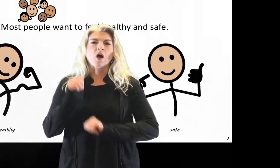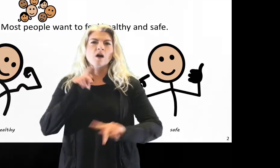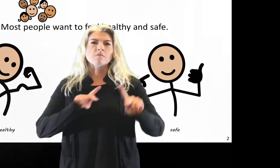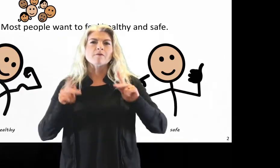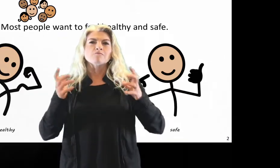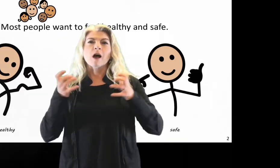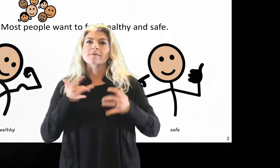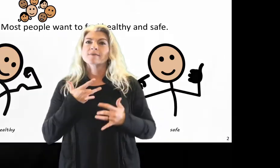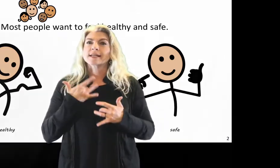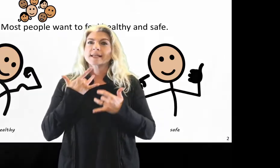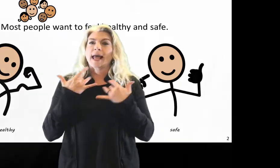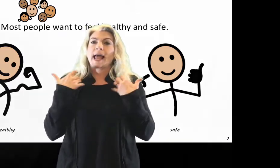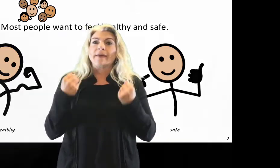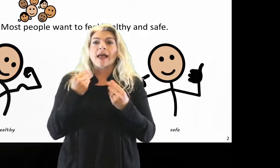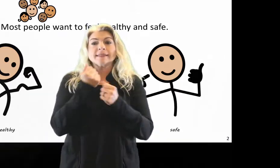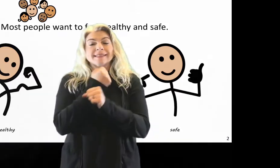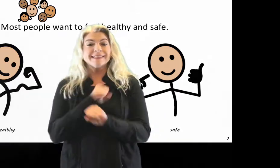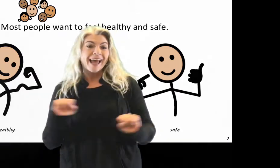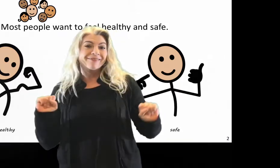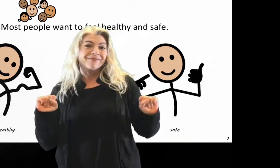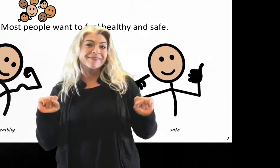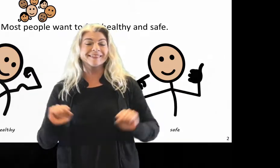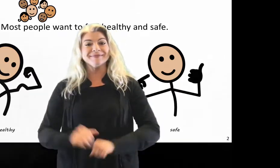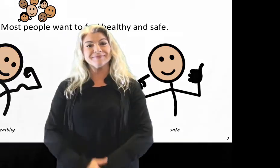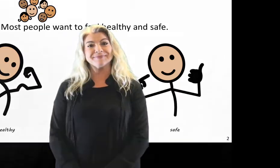Most people want to feel healthy and safe.